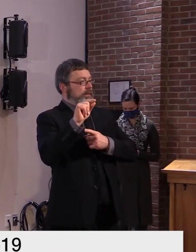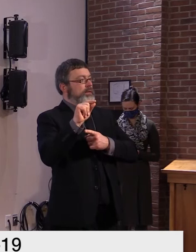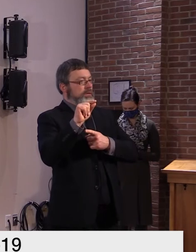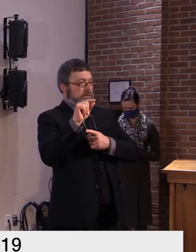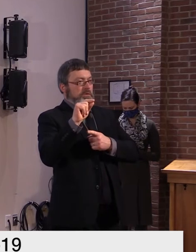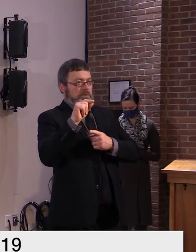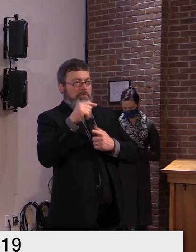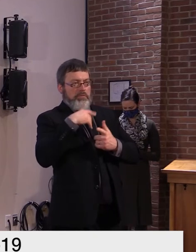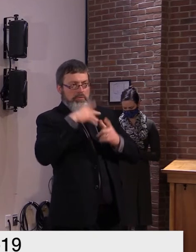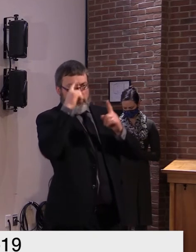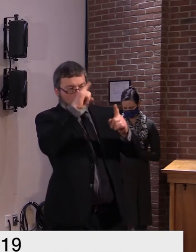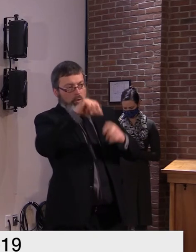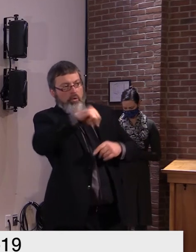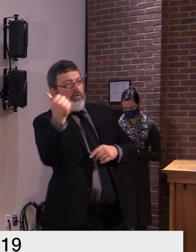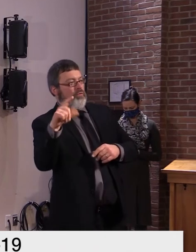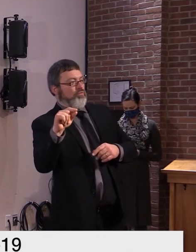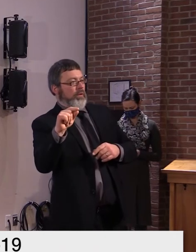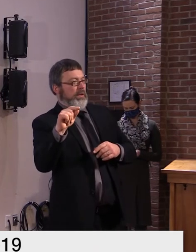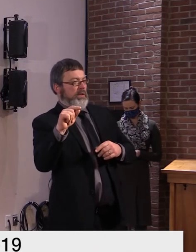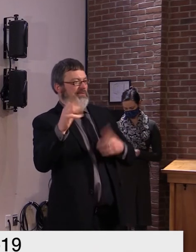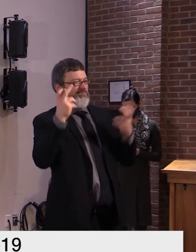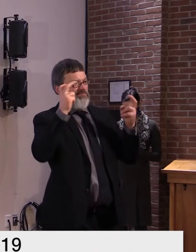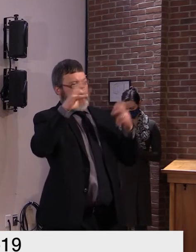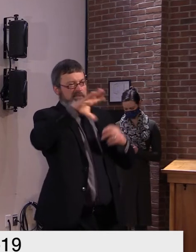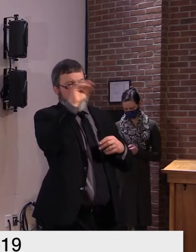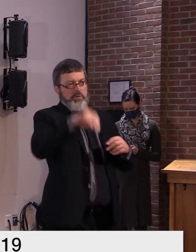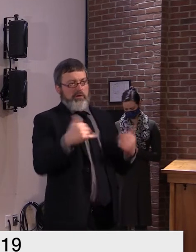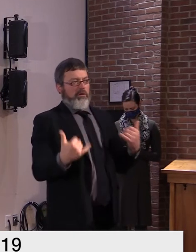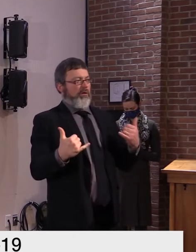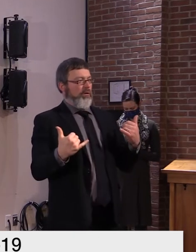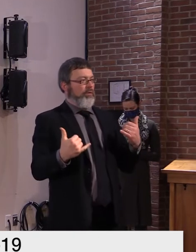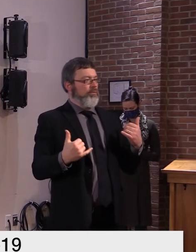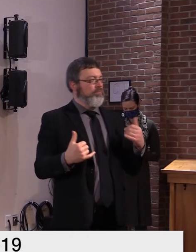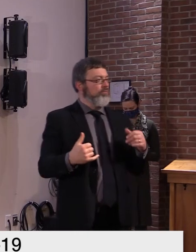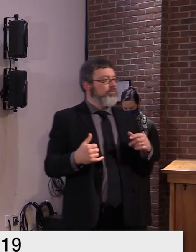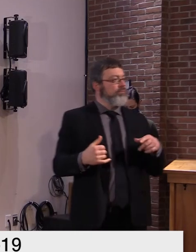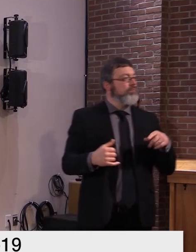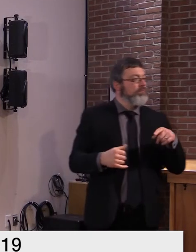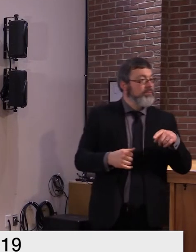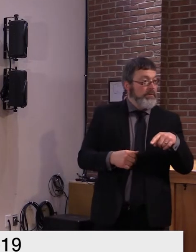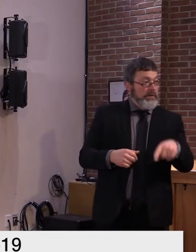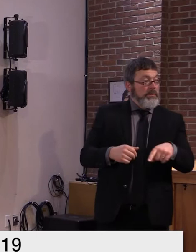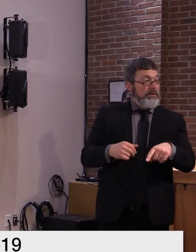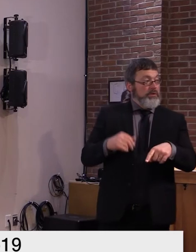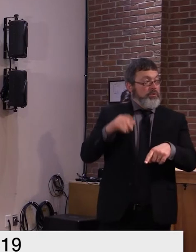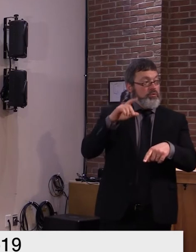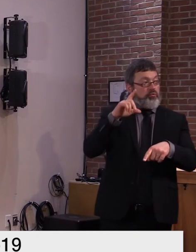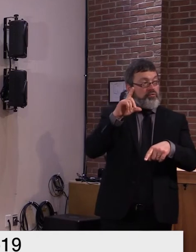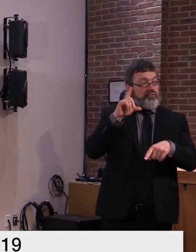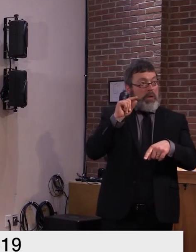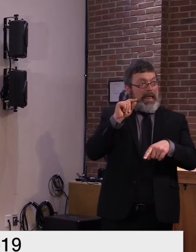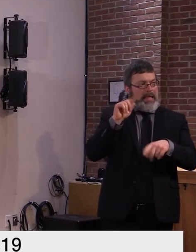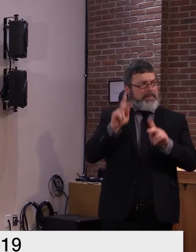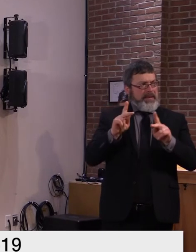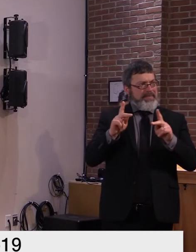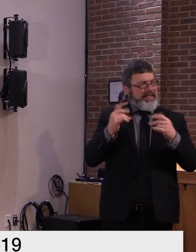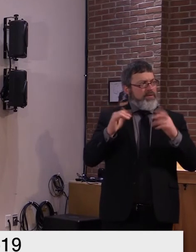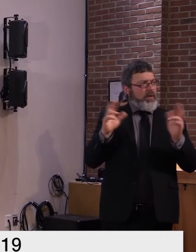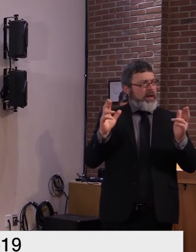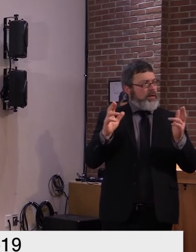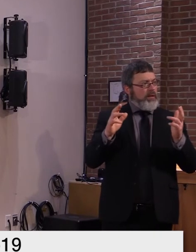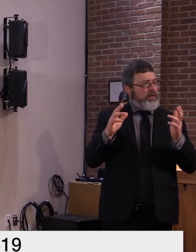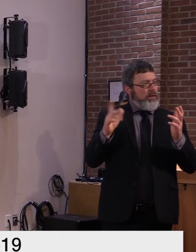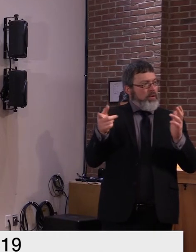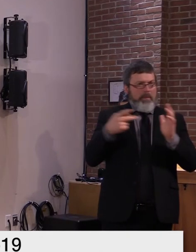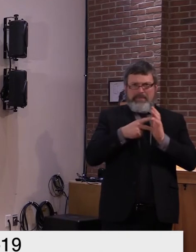and um do you expect those those 20 to um to how immediately uh will